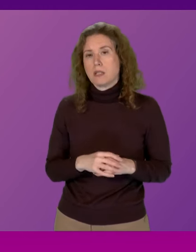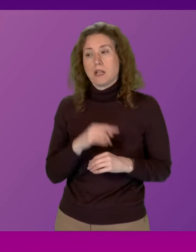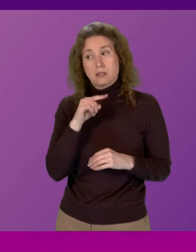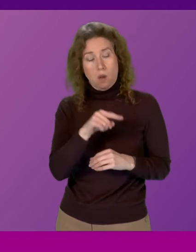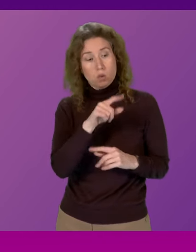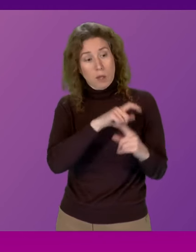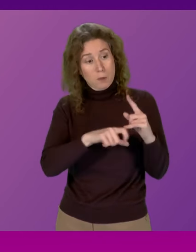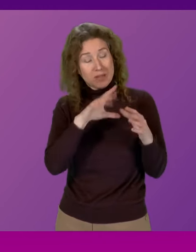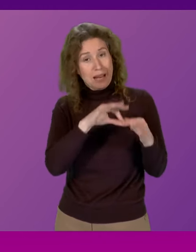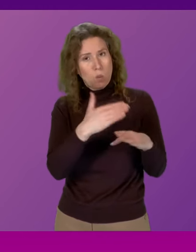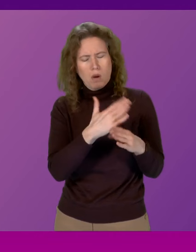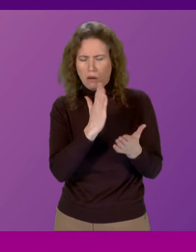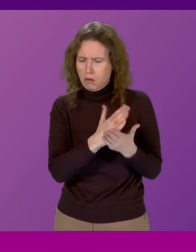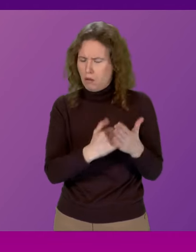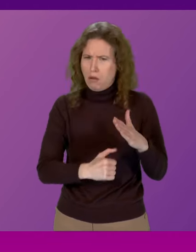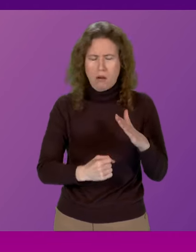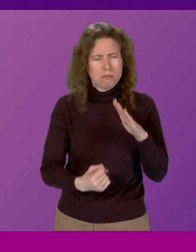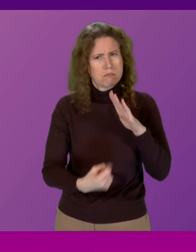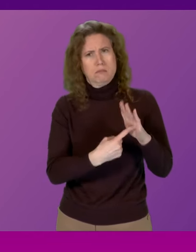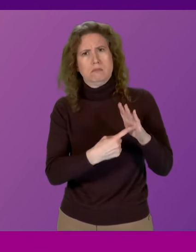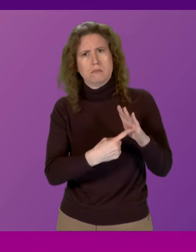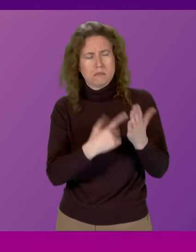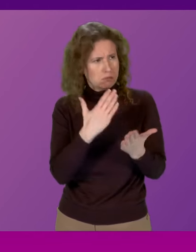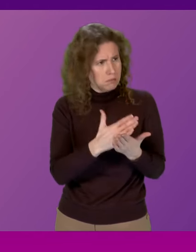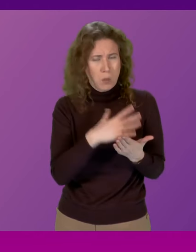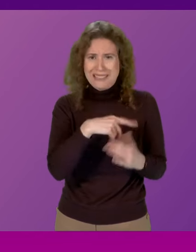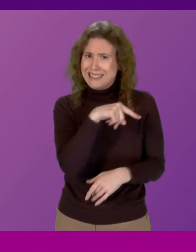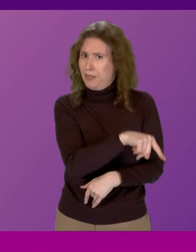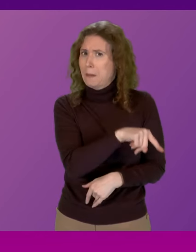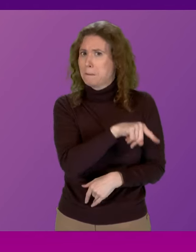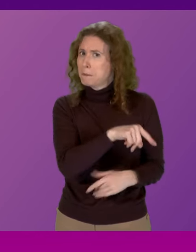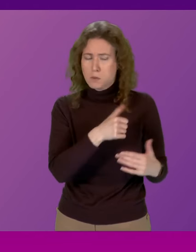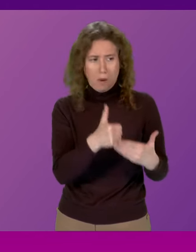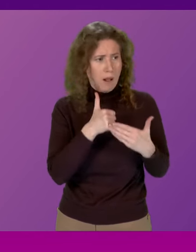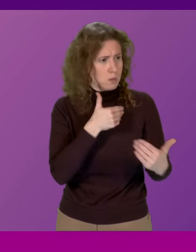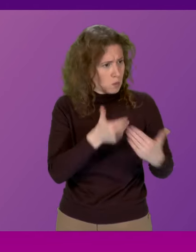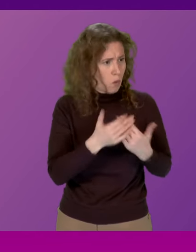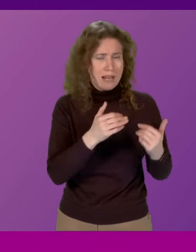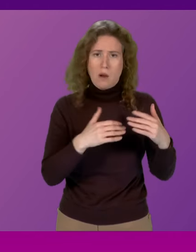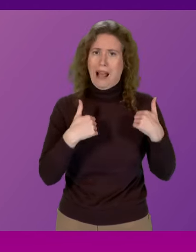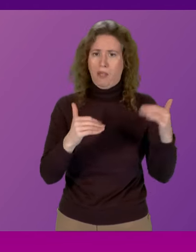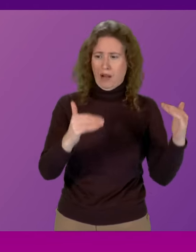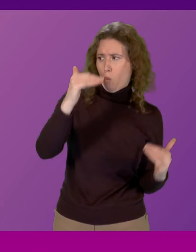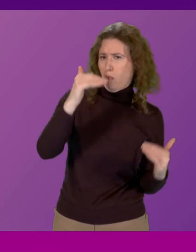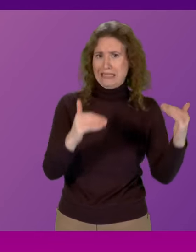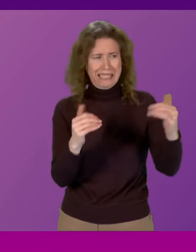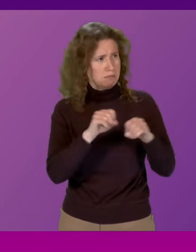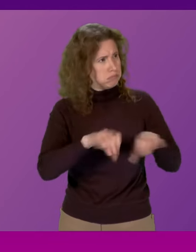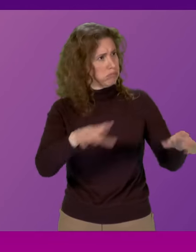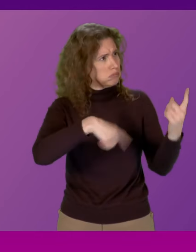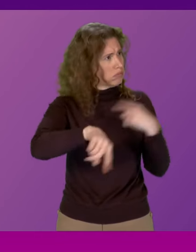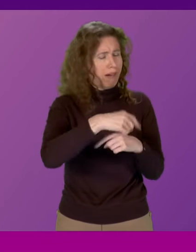Community-Link workers are absolutely fundamental vital to tackle the inequality that we see through life in our communities